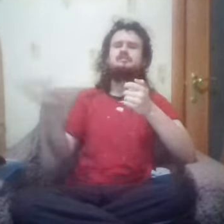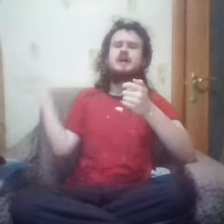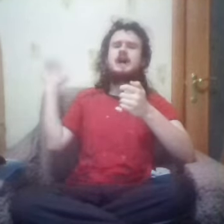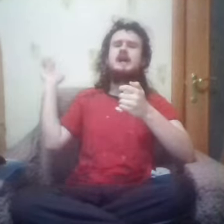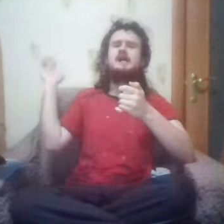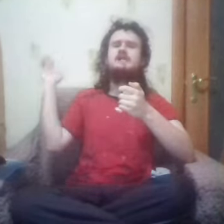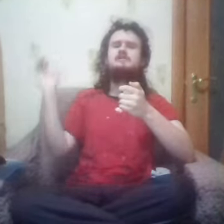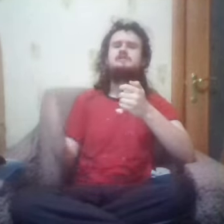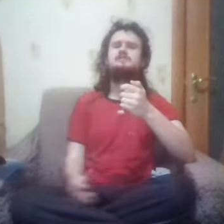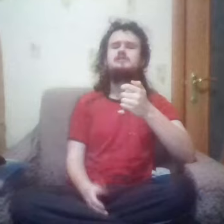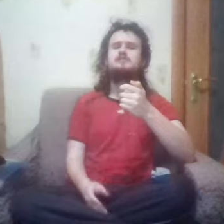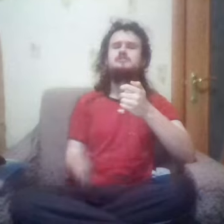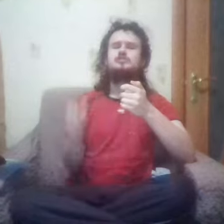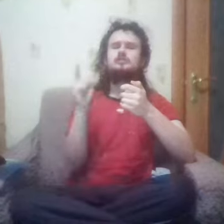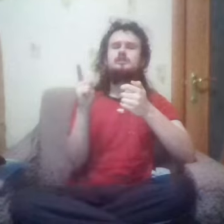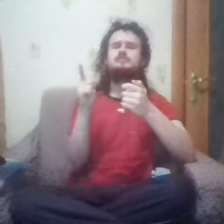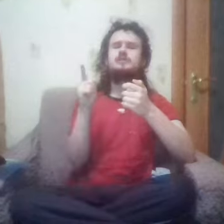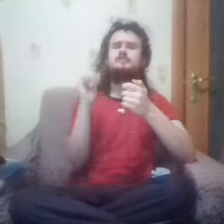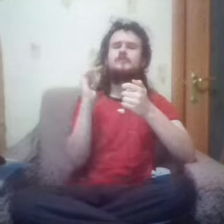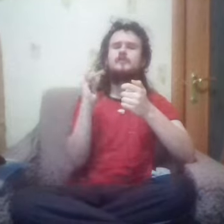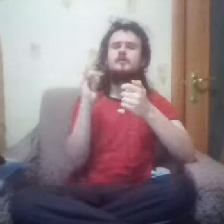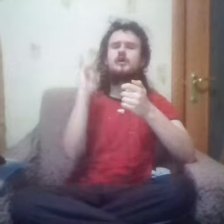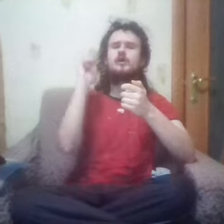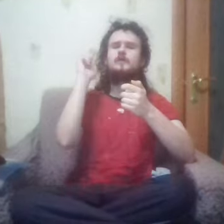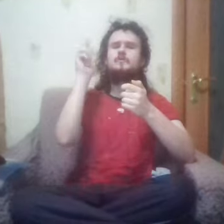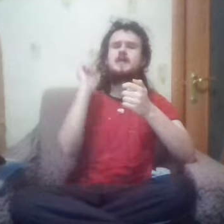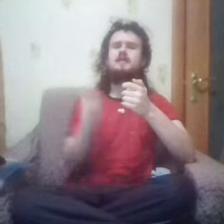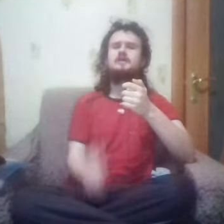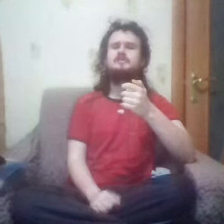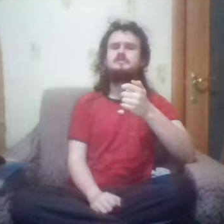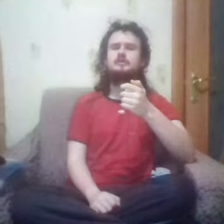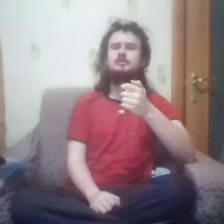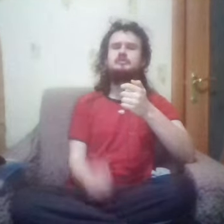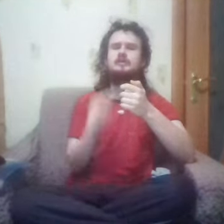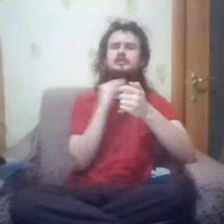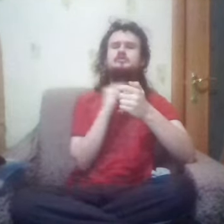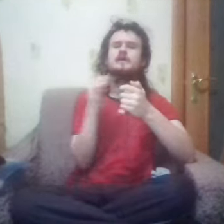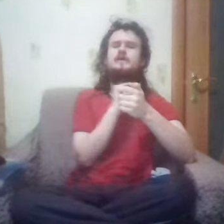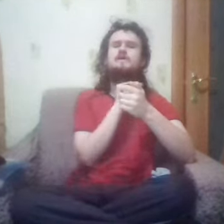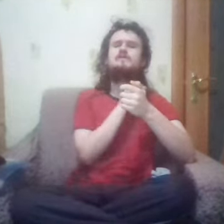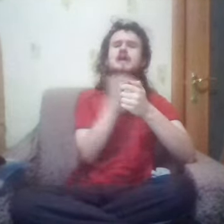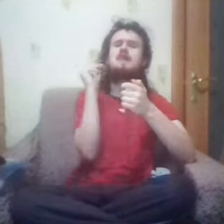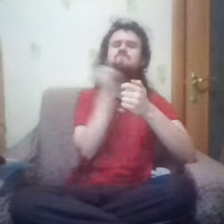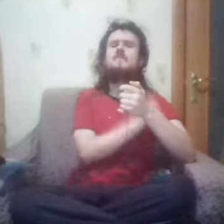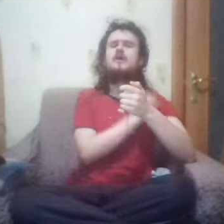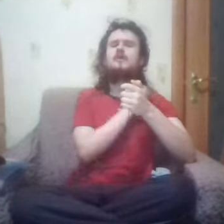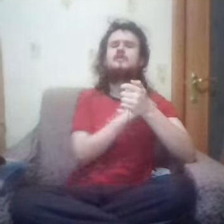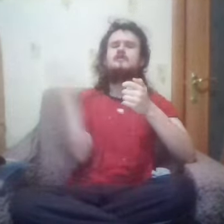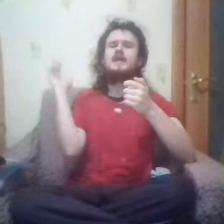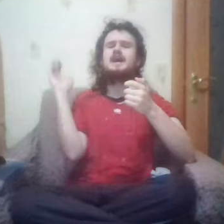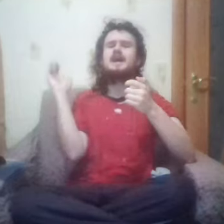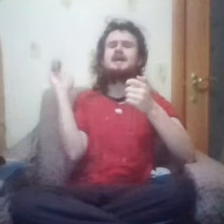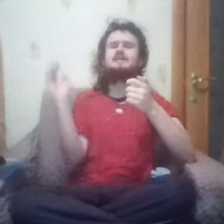child Reason full of a blood that's leaked Turn the girl up for the wild